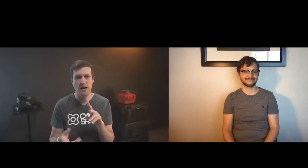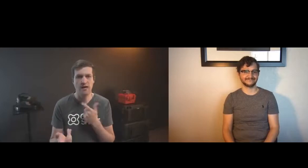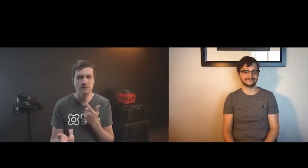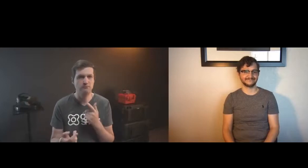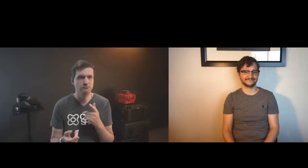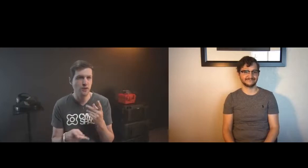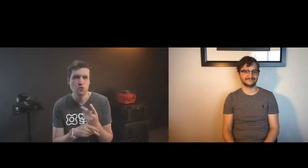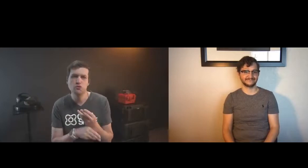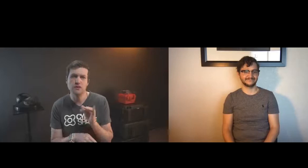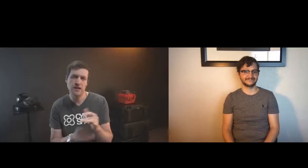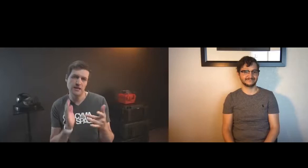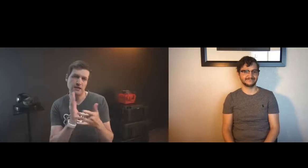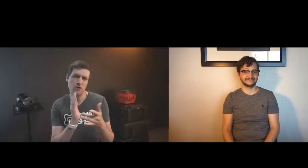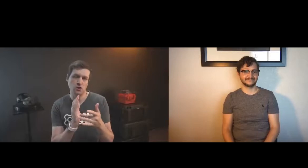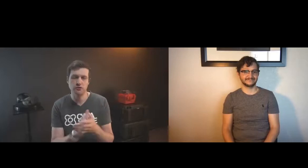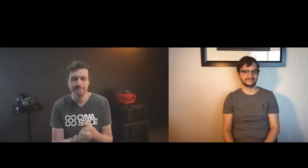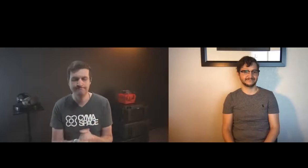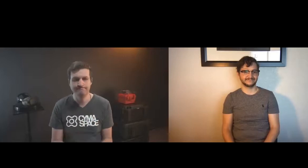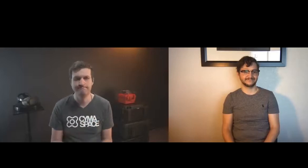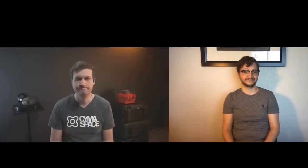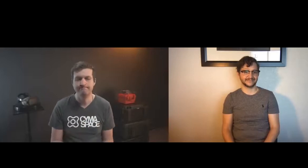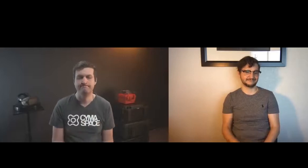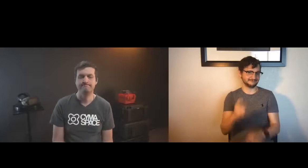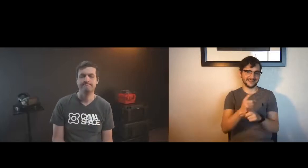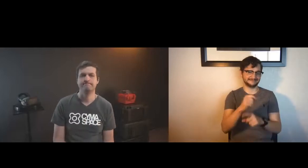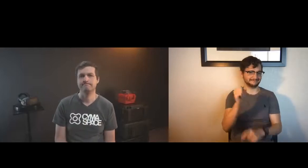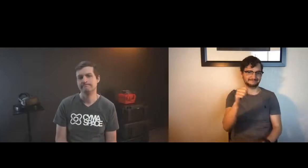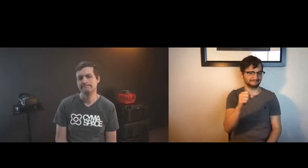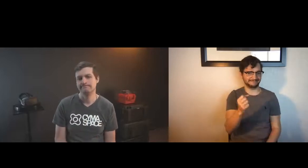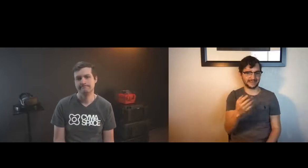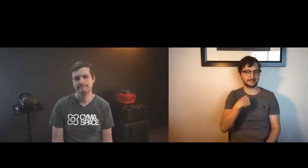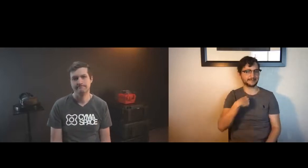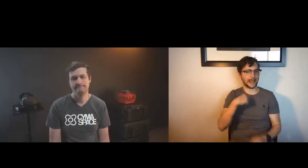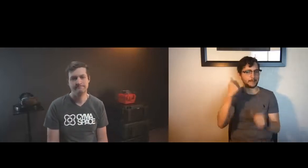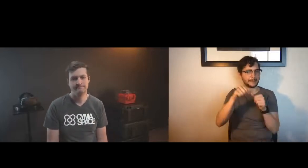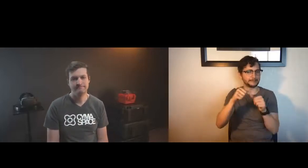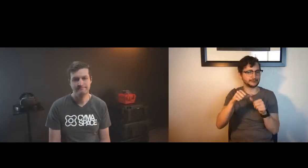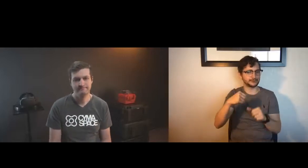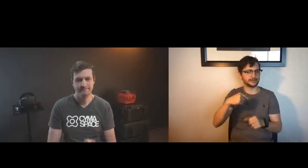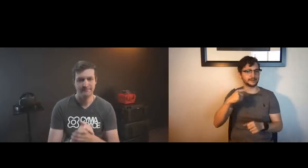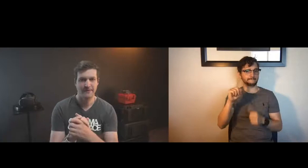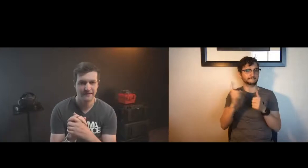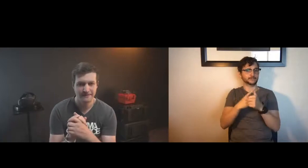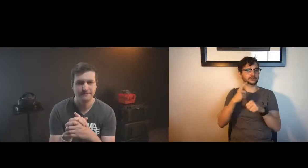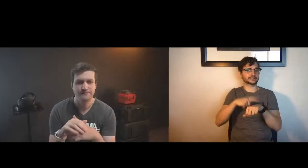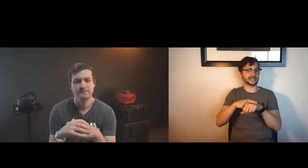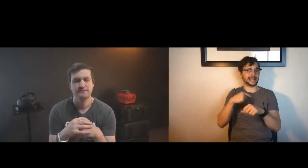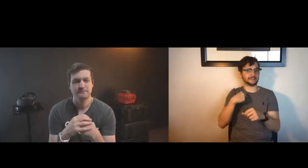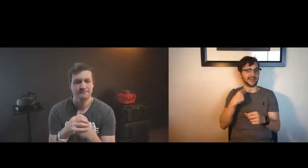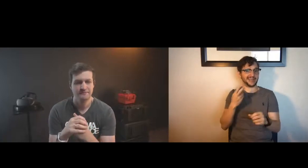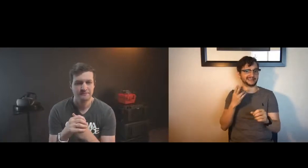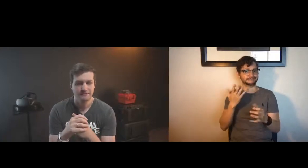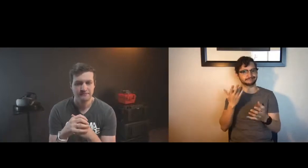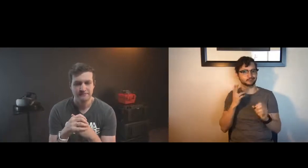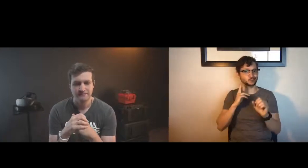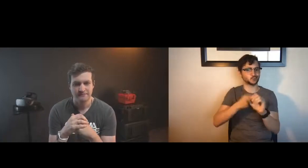joining virtual reality spaces and using that kind of technology i completely agree i